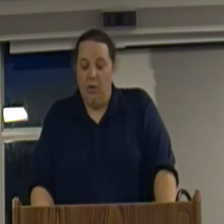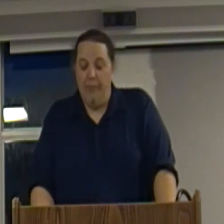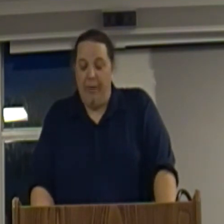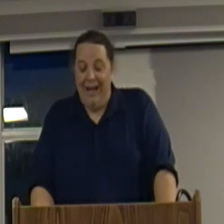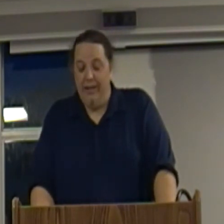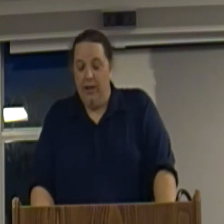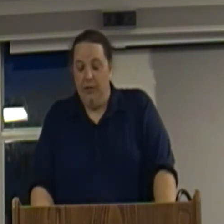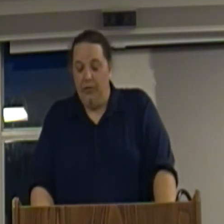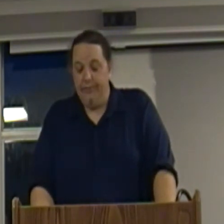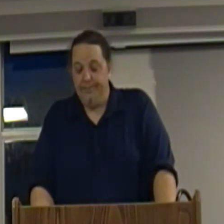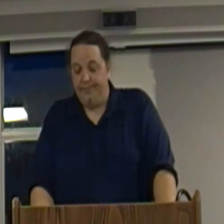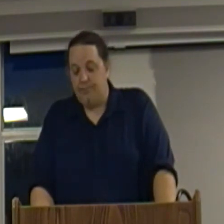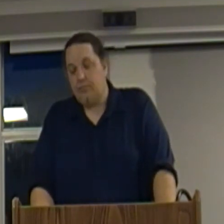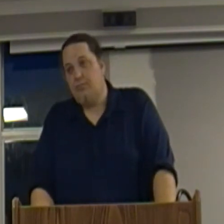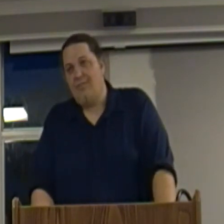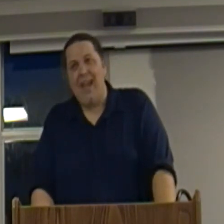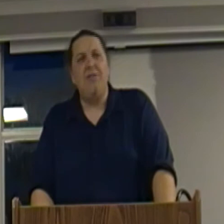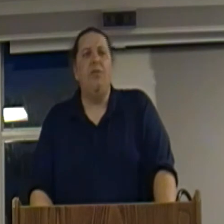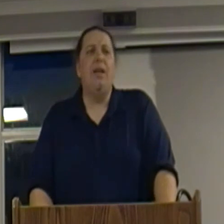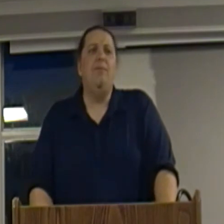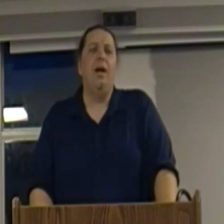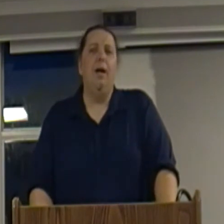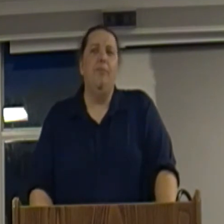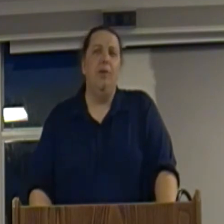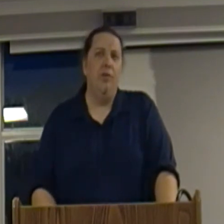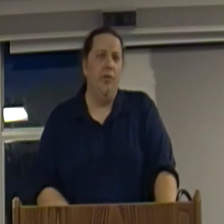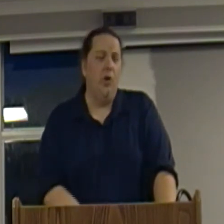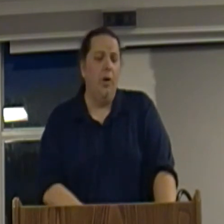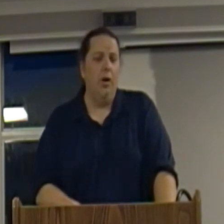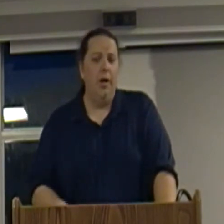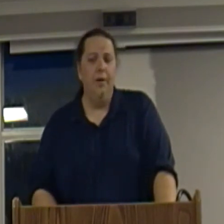to want to buy things. At the same time, as this is going on,